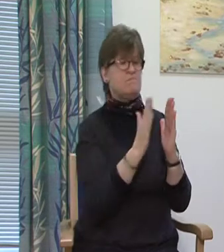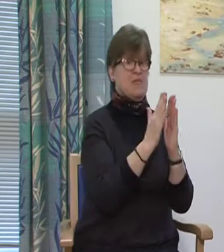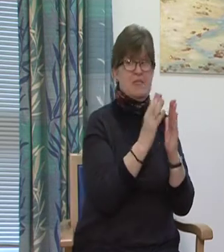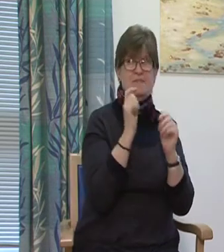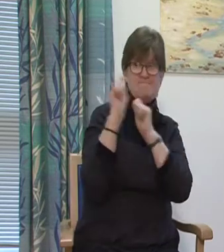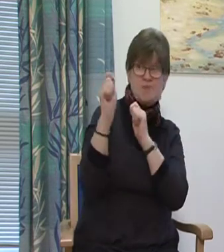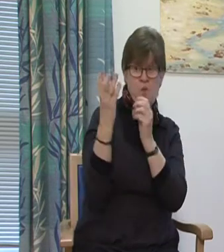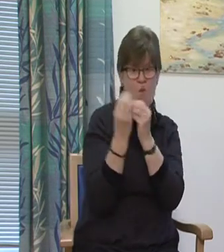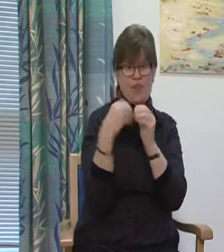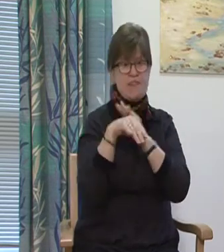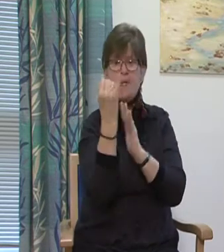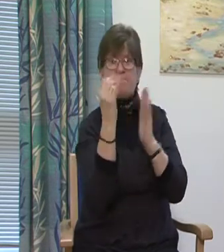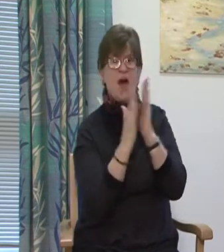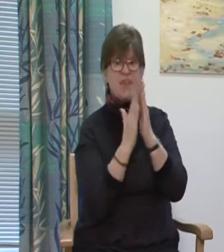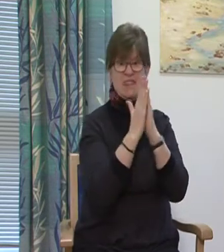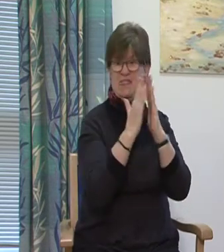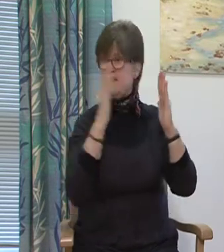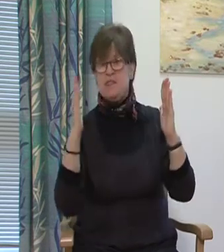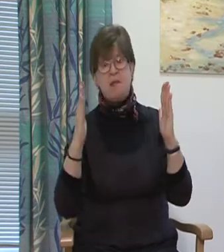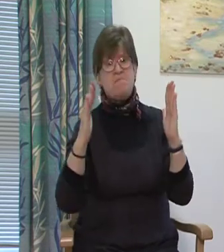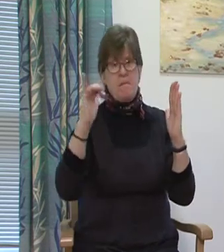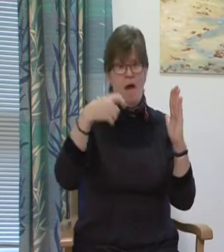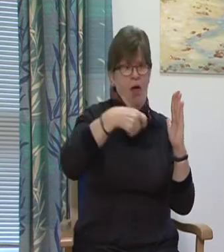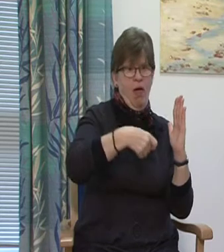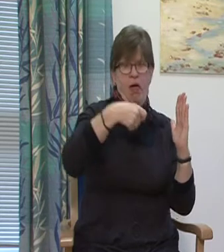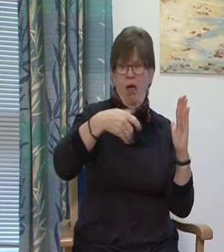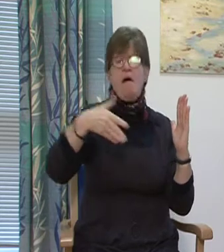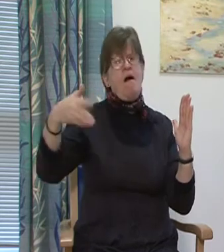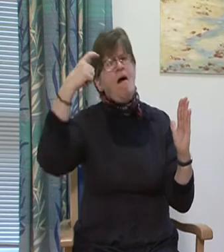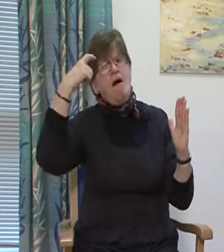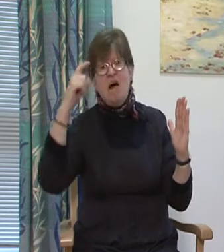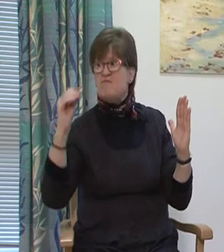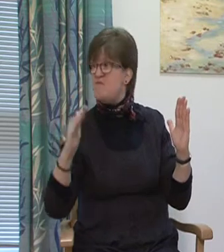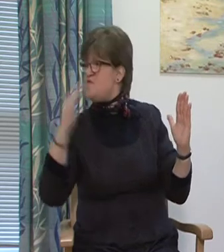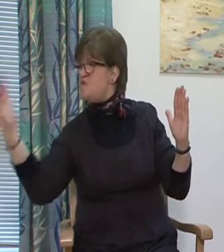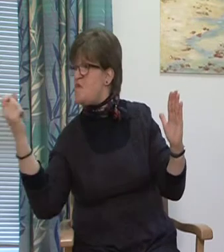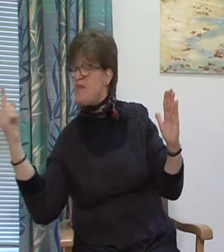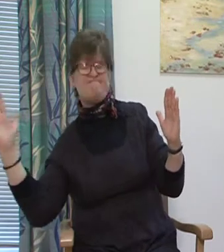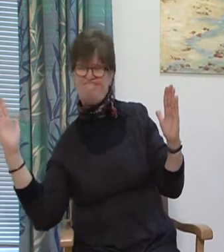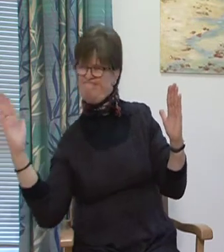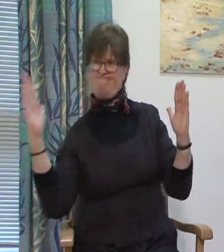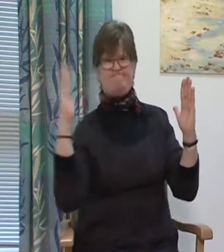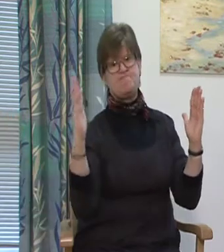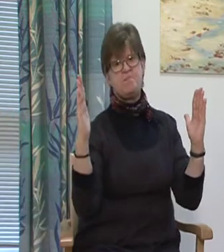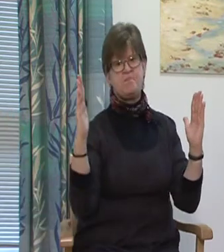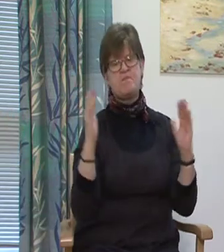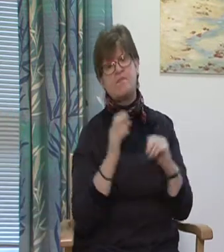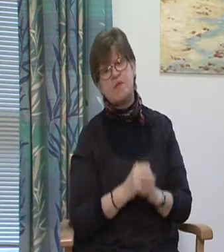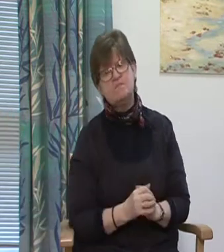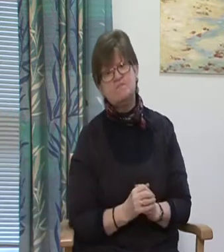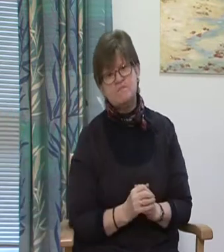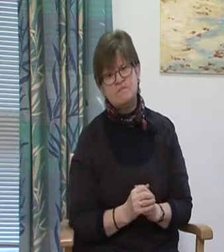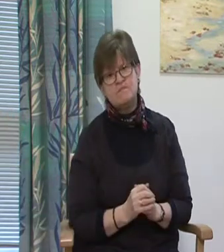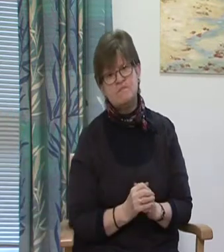of the event or within 6 months of becoming aware that you have cause for complaint, provided this is not more than 12